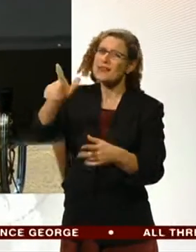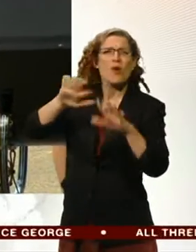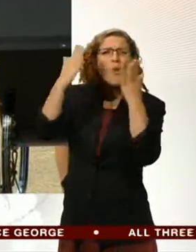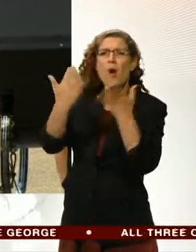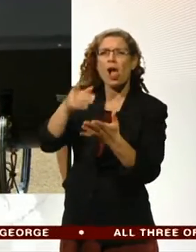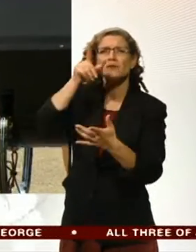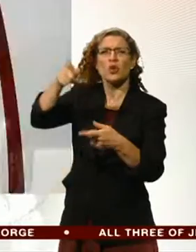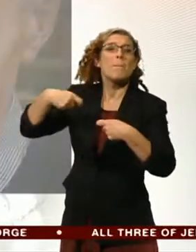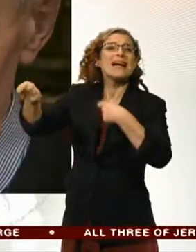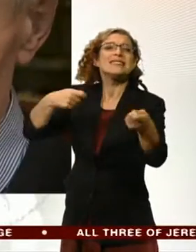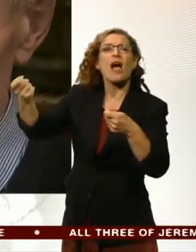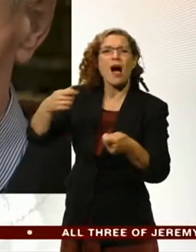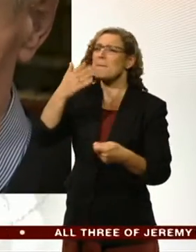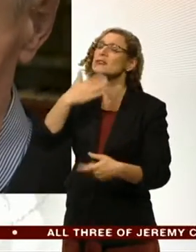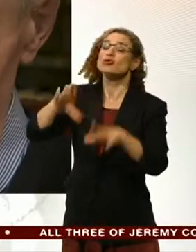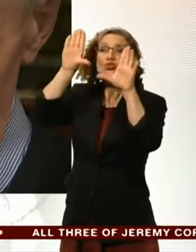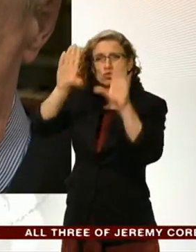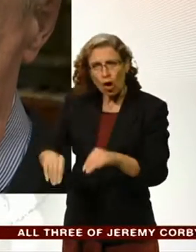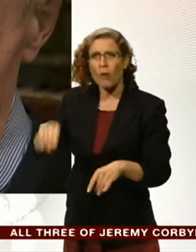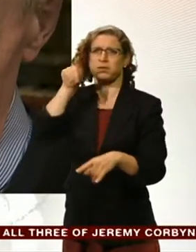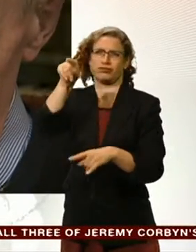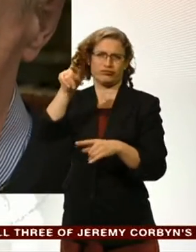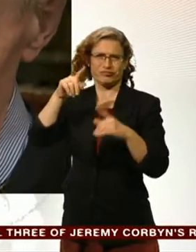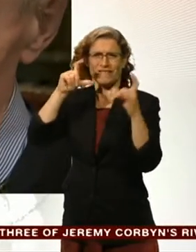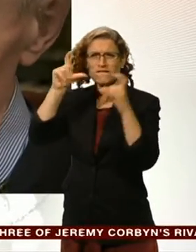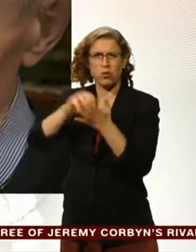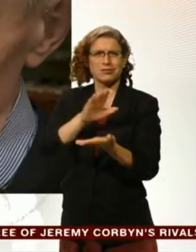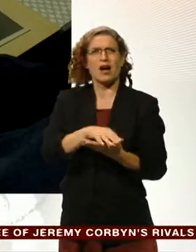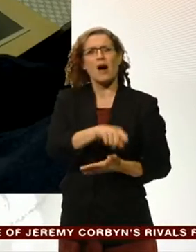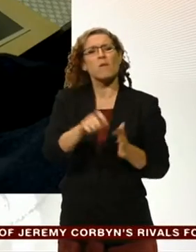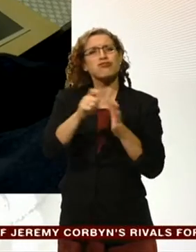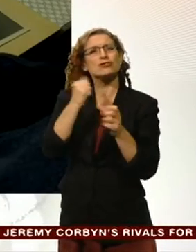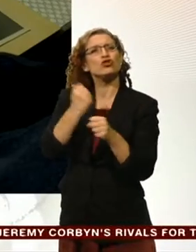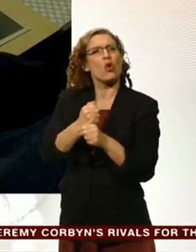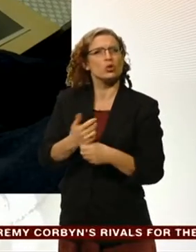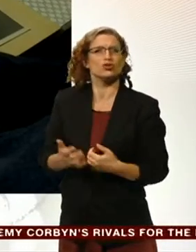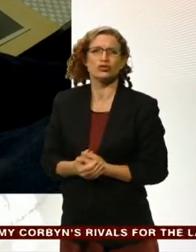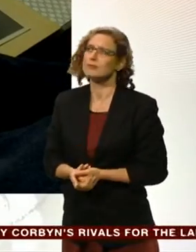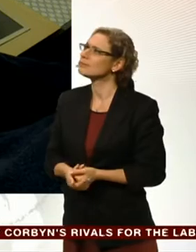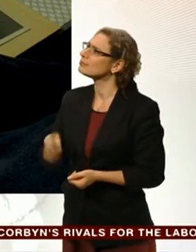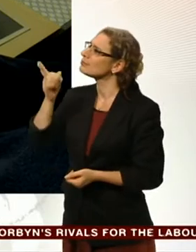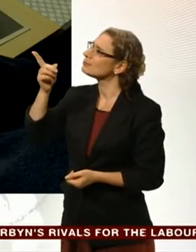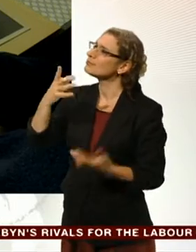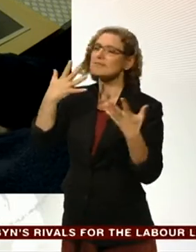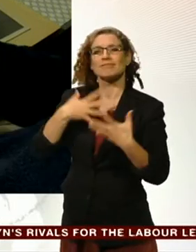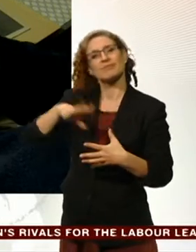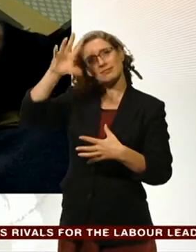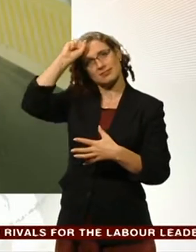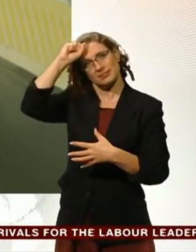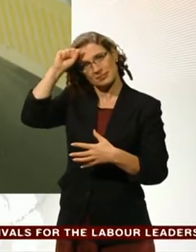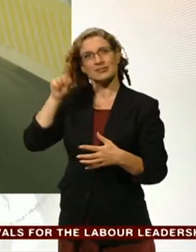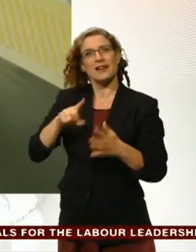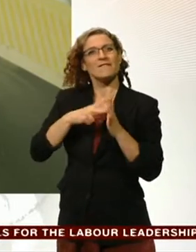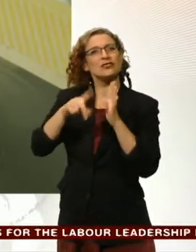of Prince George. And still to come, as Japan marks 70 years since VJ Day, we hear a British prisoner of war